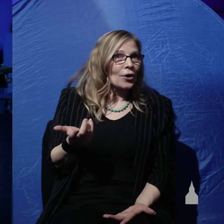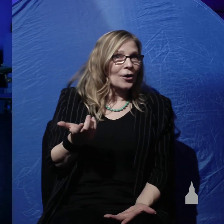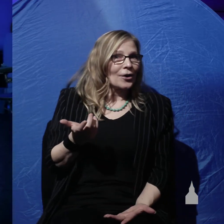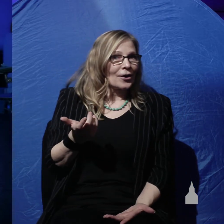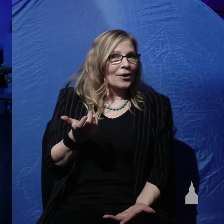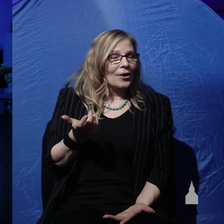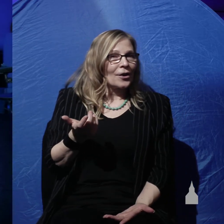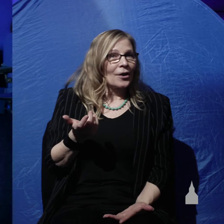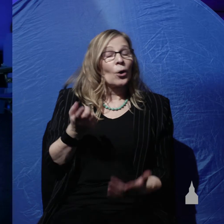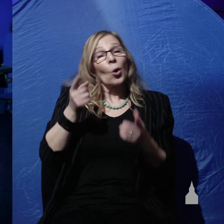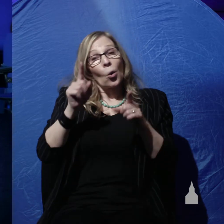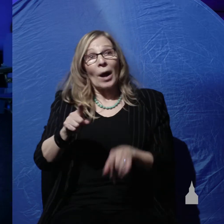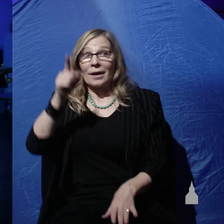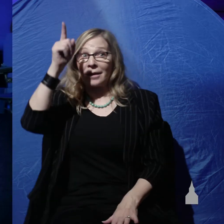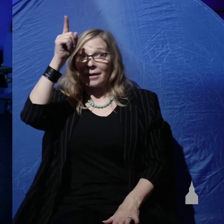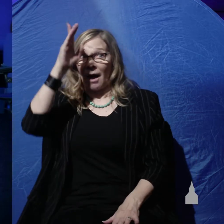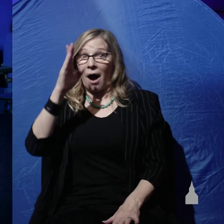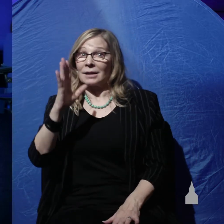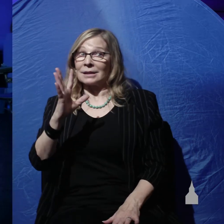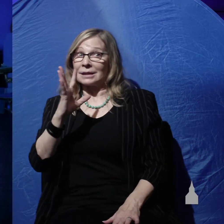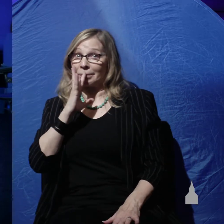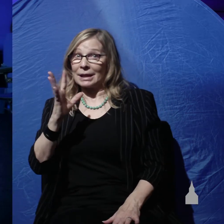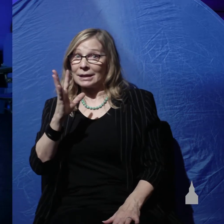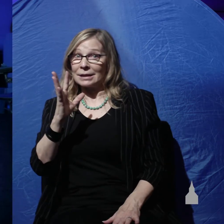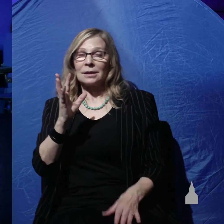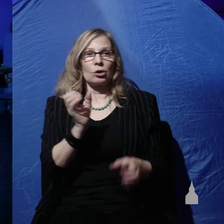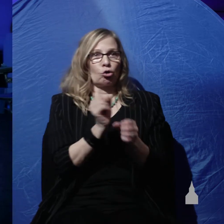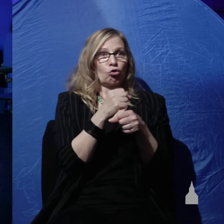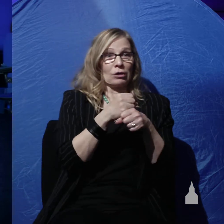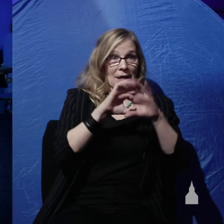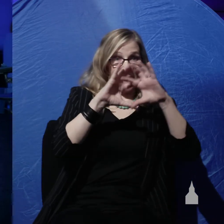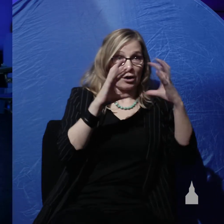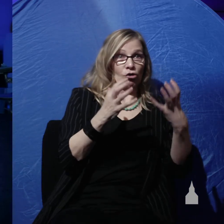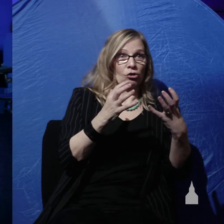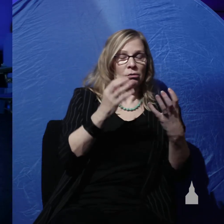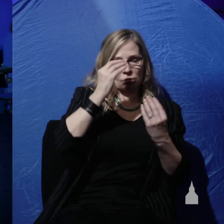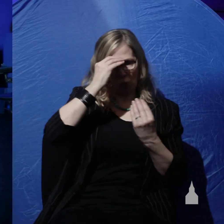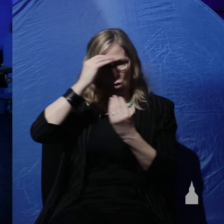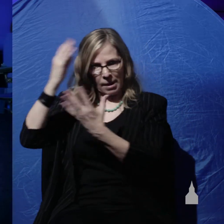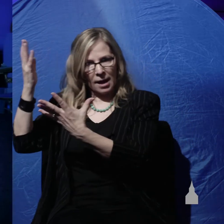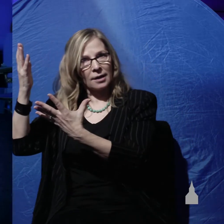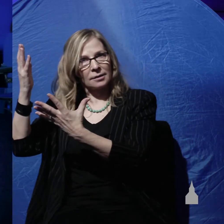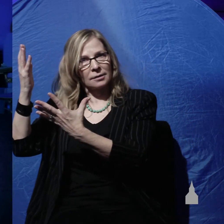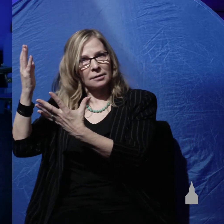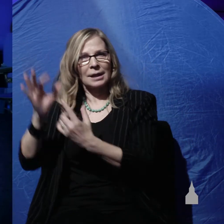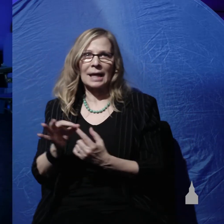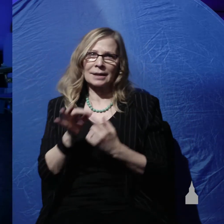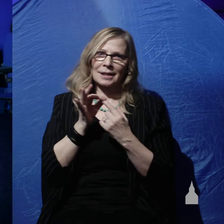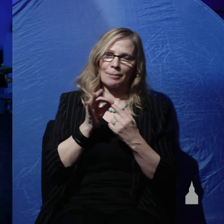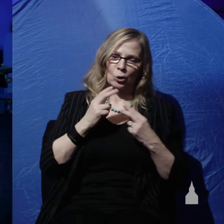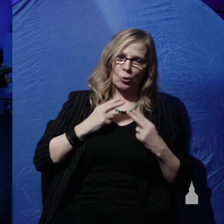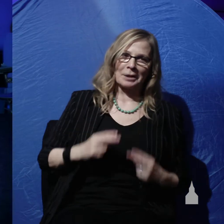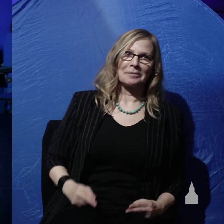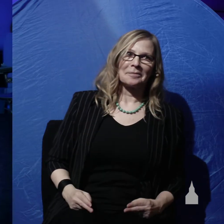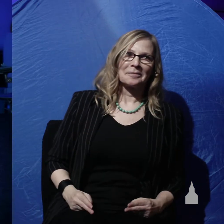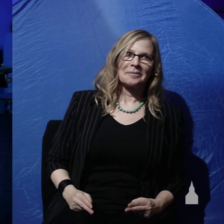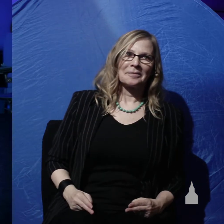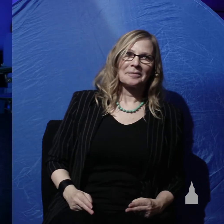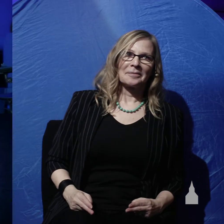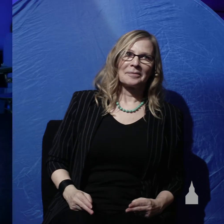When God speaks, creation obeys. Except human creation. We rebel. But the rest of